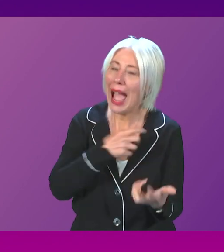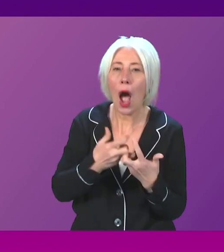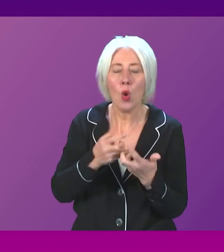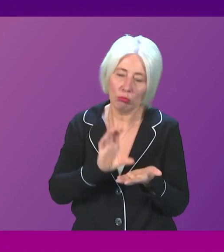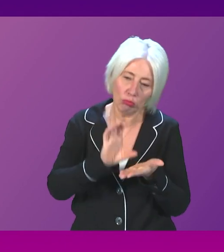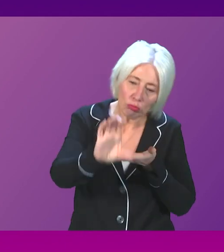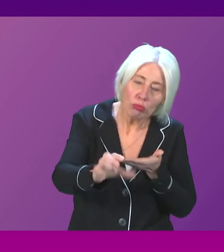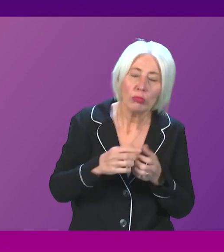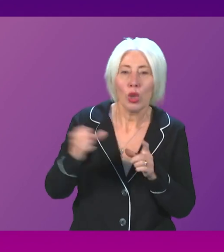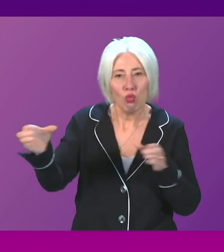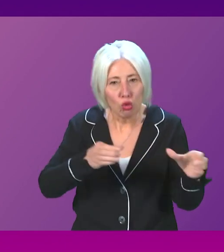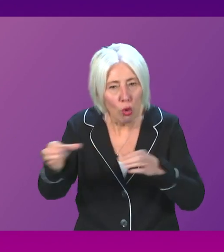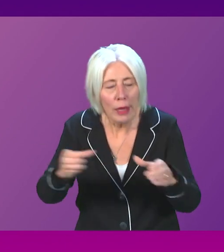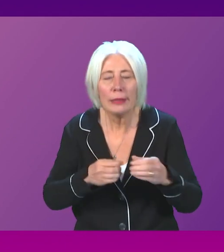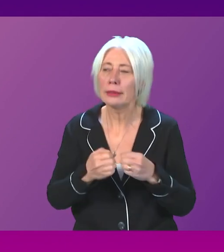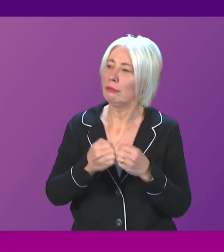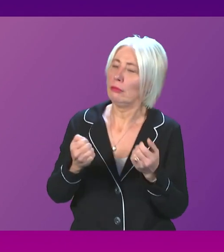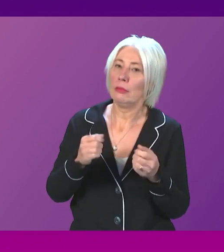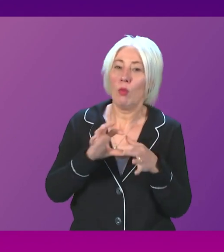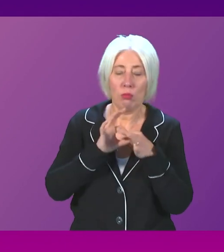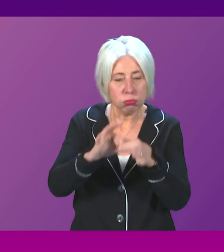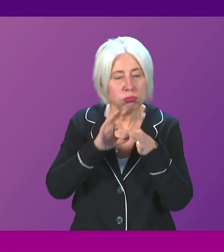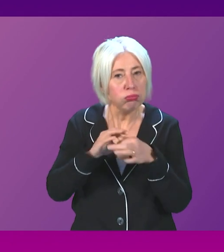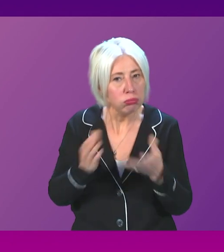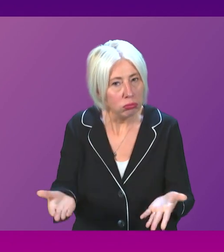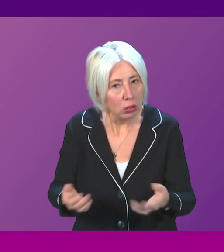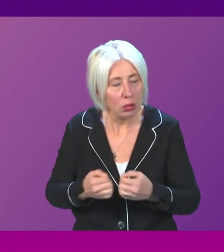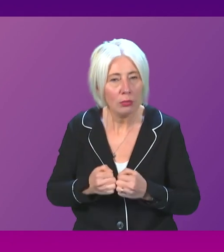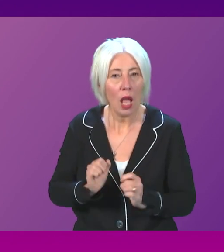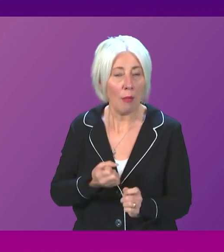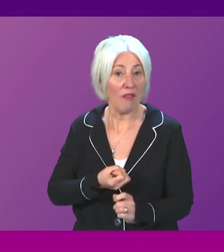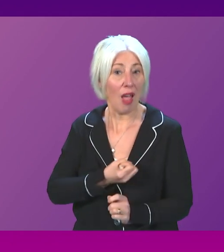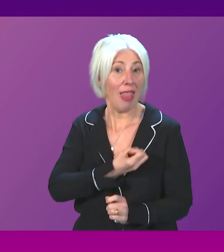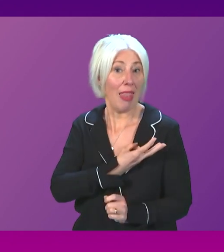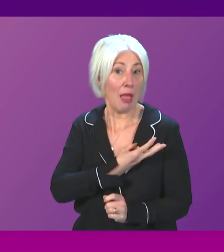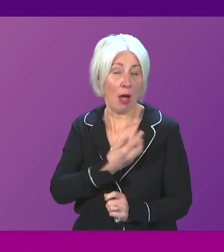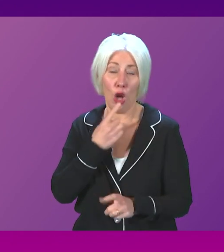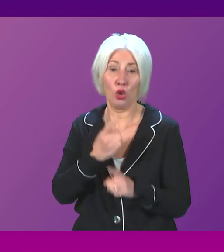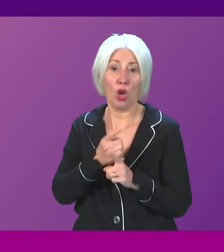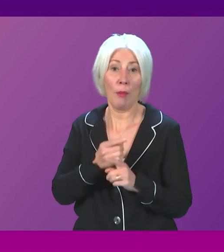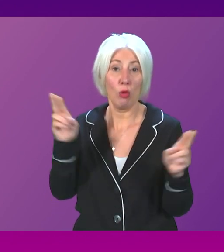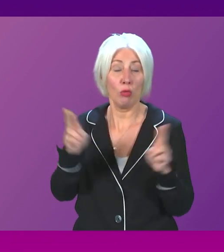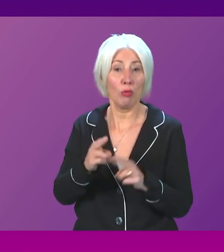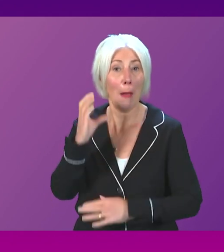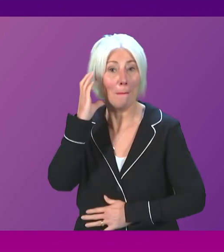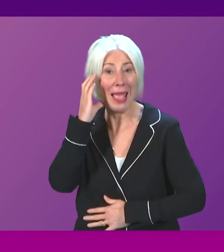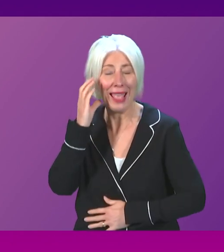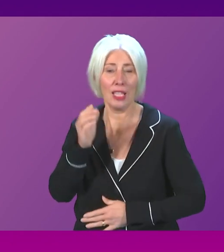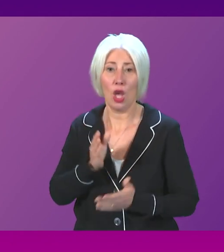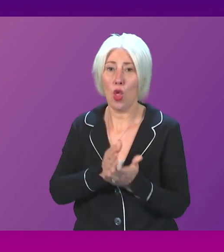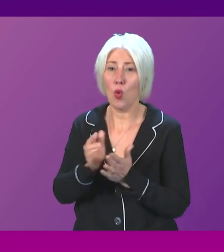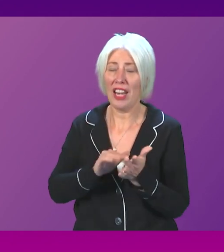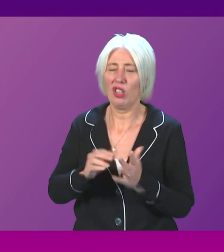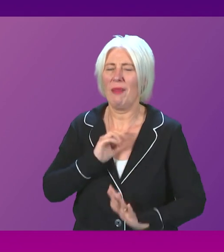recruitment and through work with the National Health Service. To hear a Labour member, though, talk about bed reductions in the National Health Service is